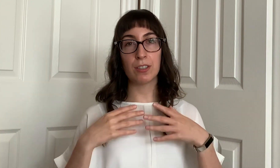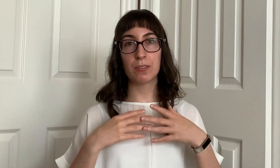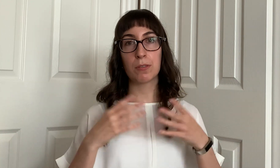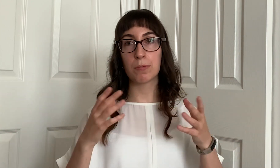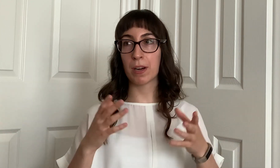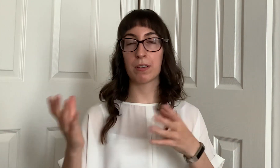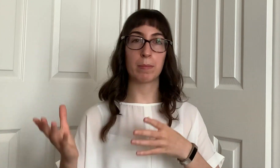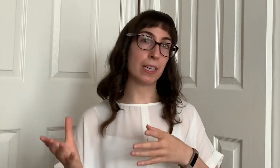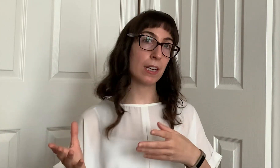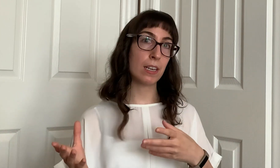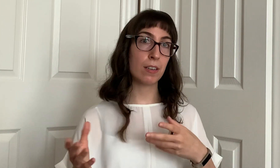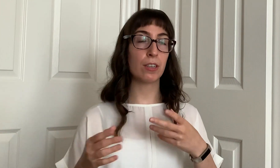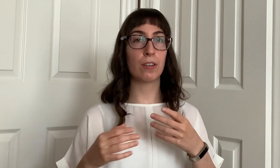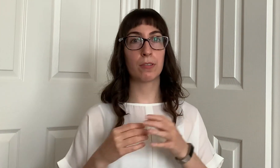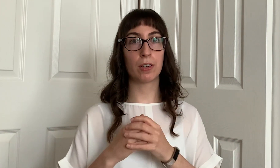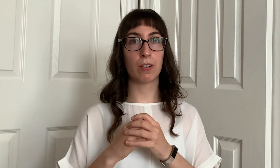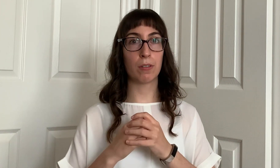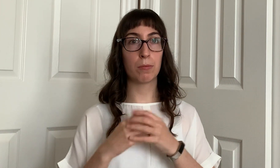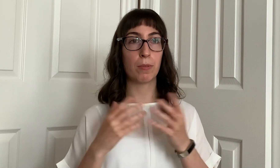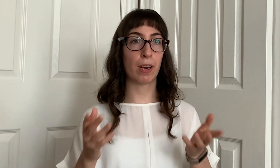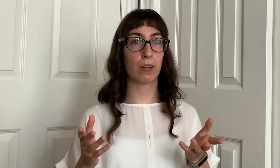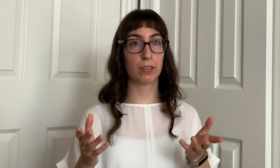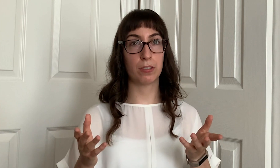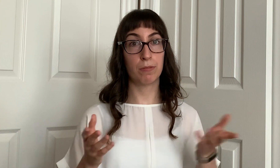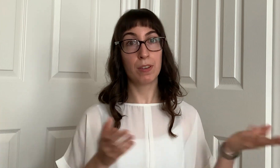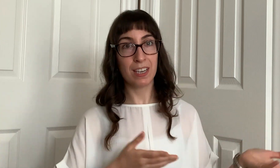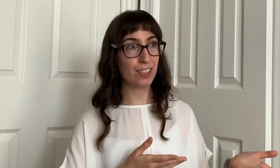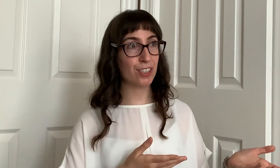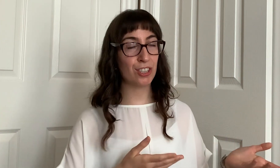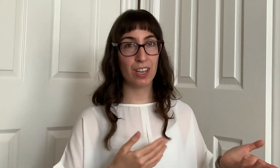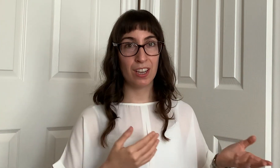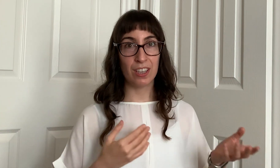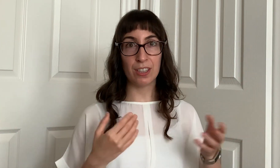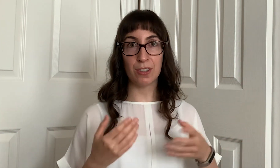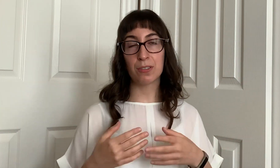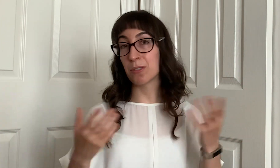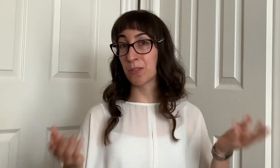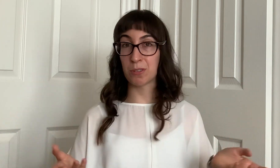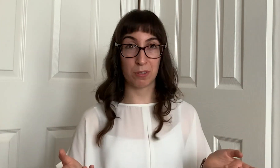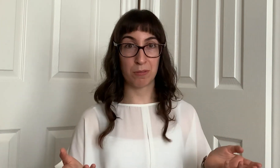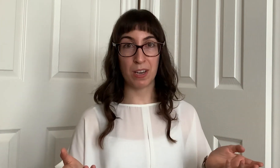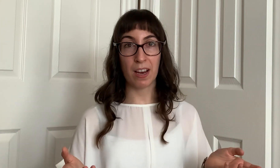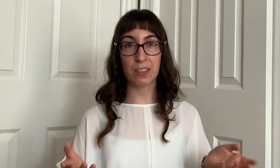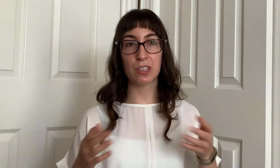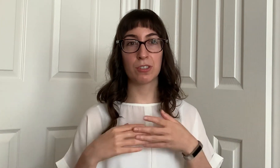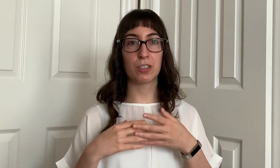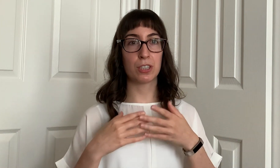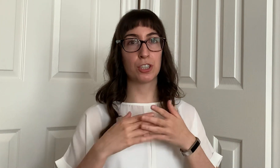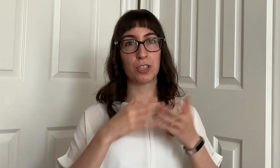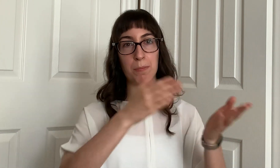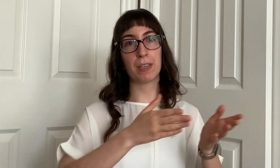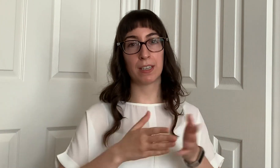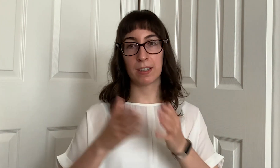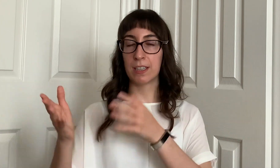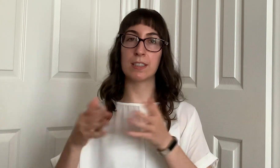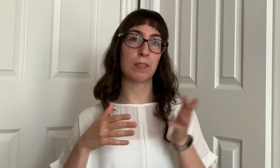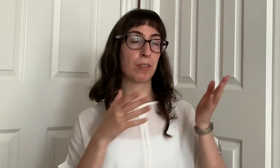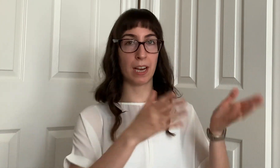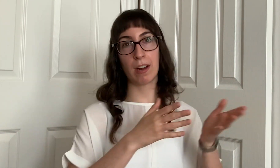you don't know where to begin you don't know where to finish you don't know who to serve next you're just jumping in different